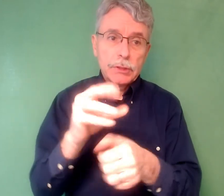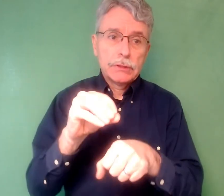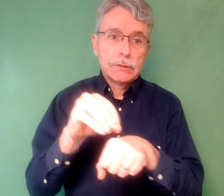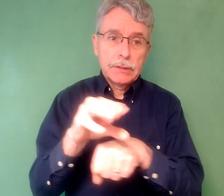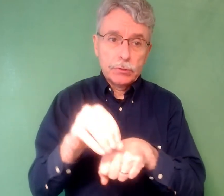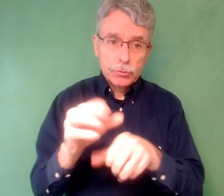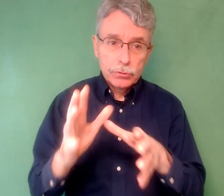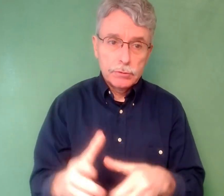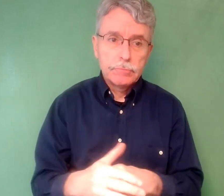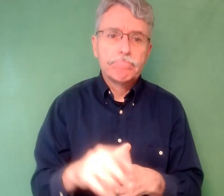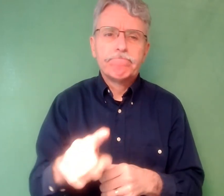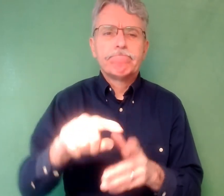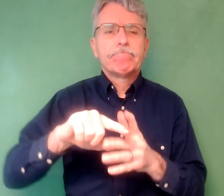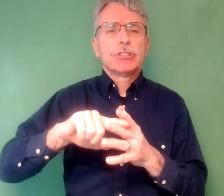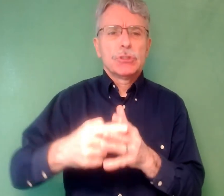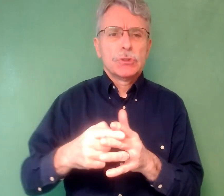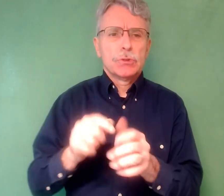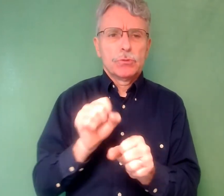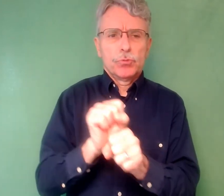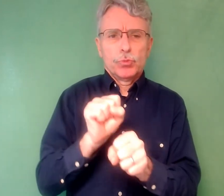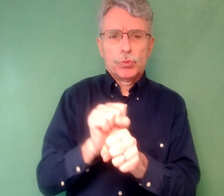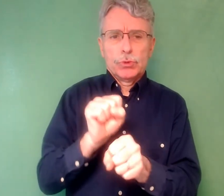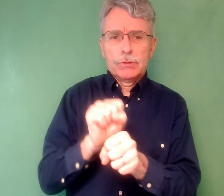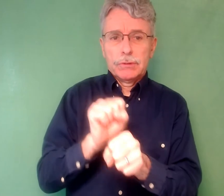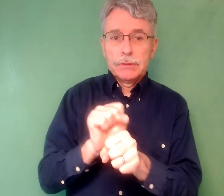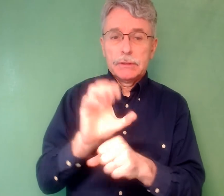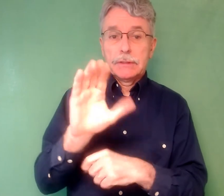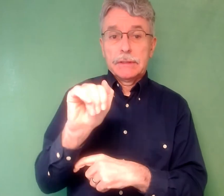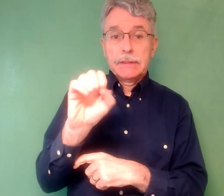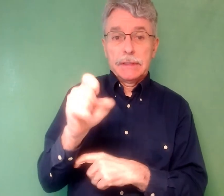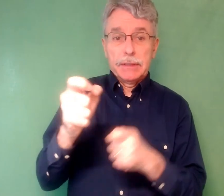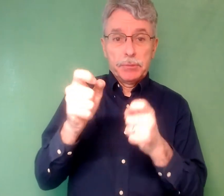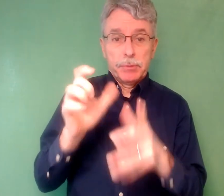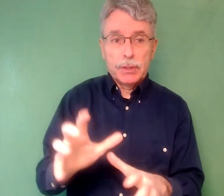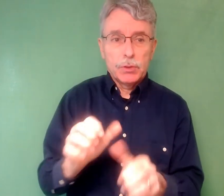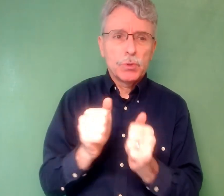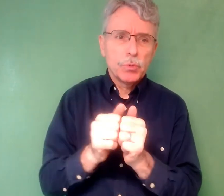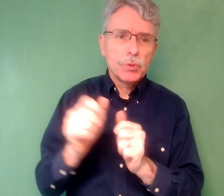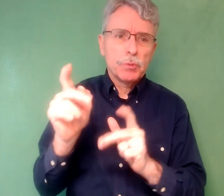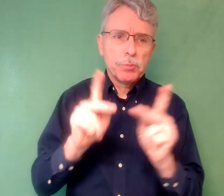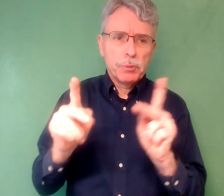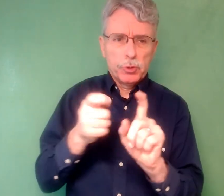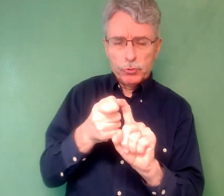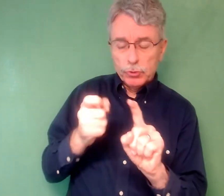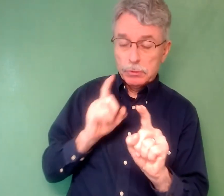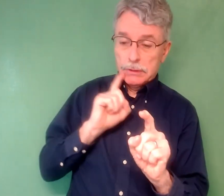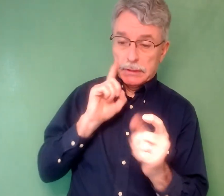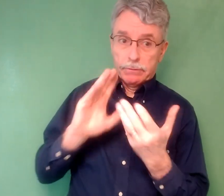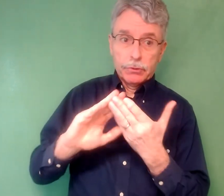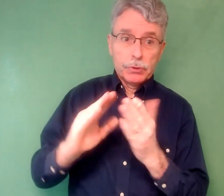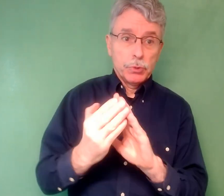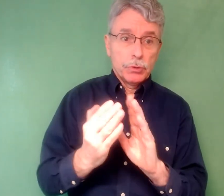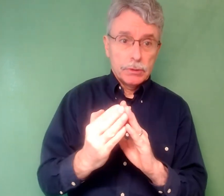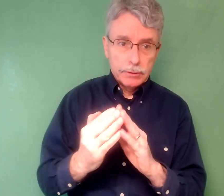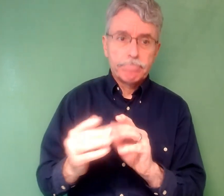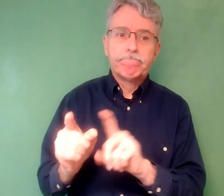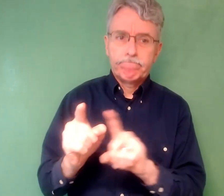Education. Dr. Gabriel A. Tony Martin was a Department Chair for over 20 years at Lamar University's Deaf